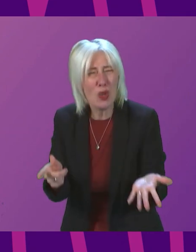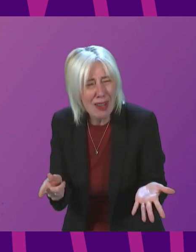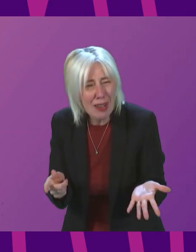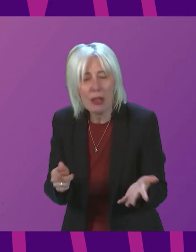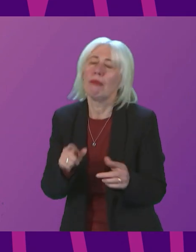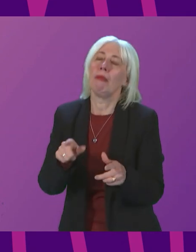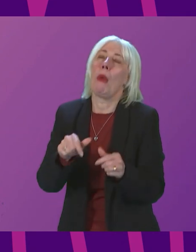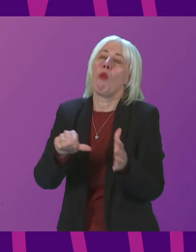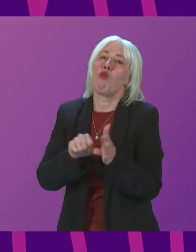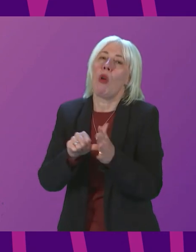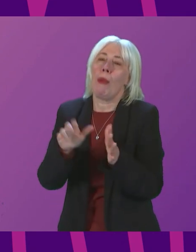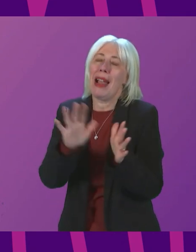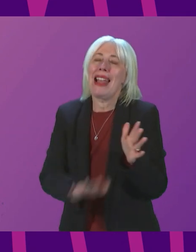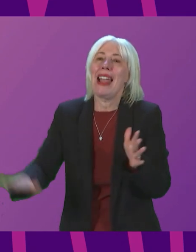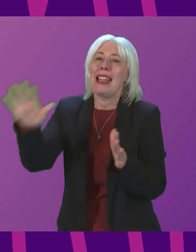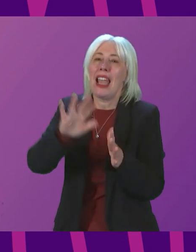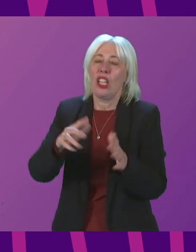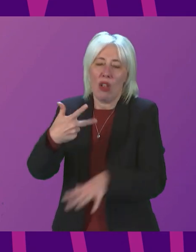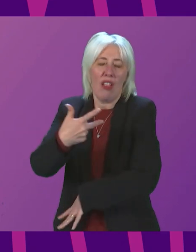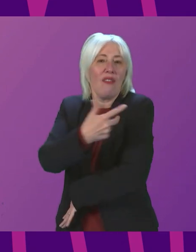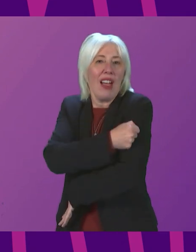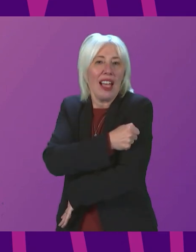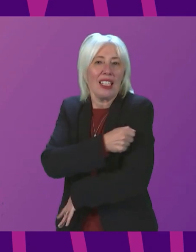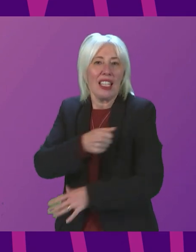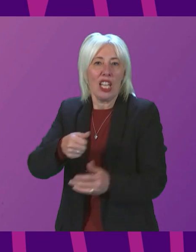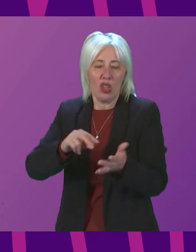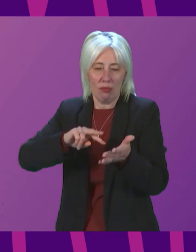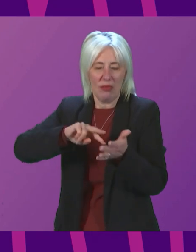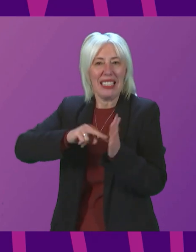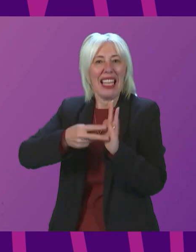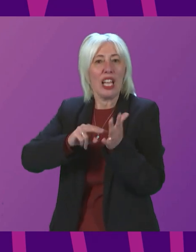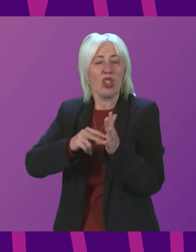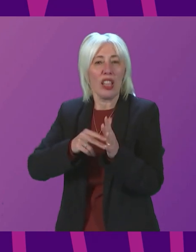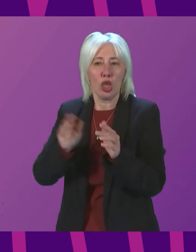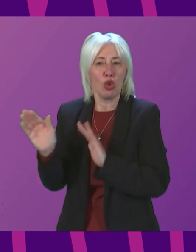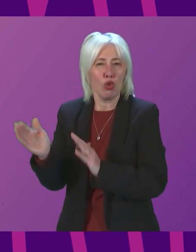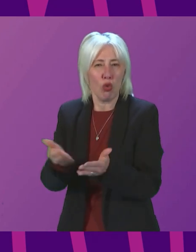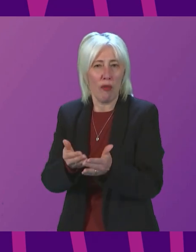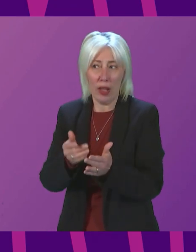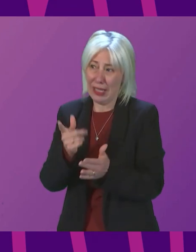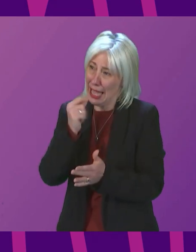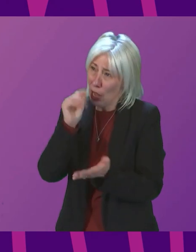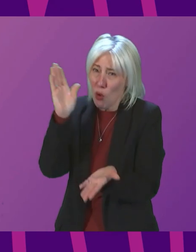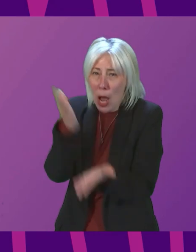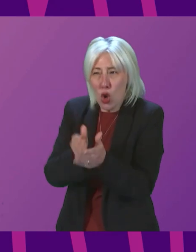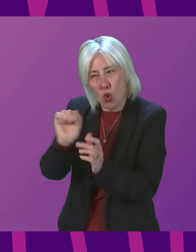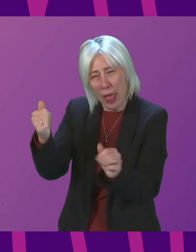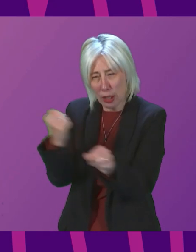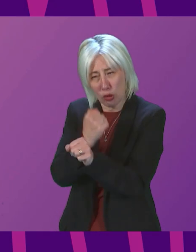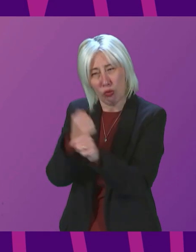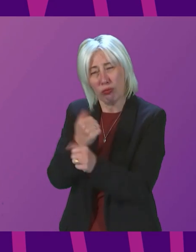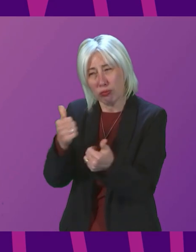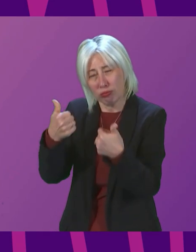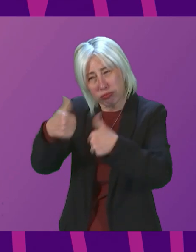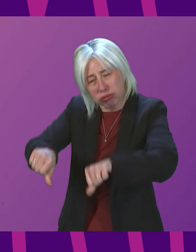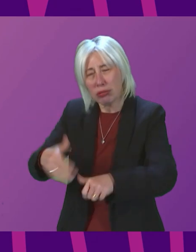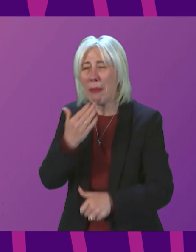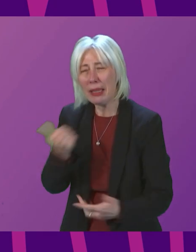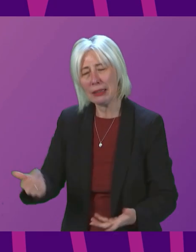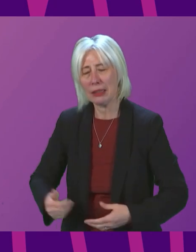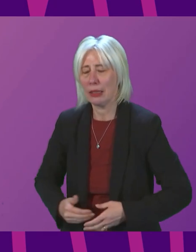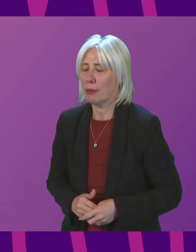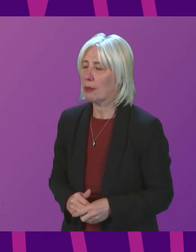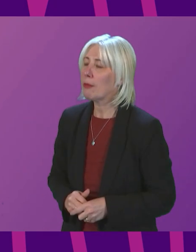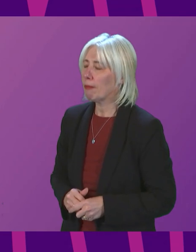National Vaccination Scheduling Service. Can the First Minister ensure that it is fixed? First Minister. On the issue